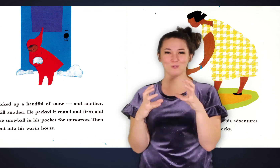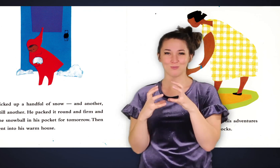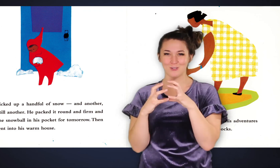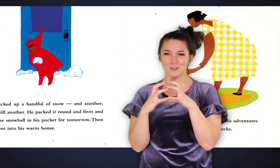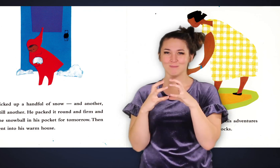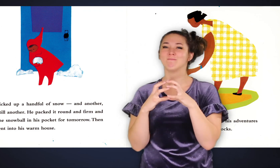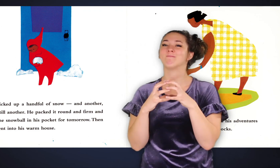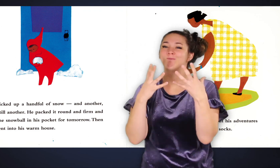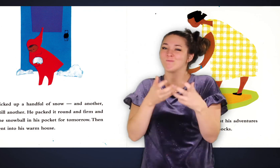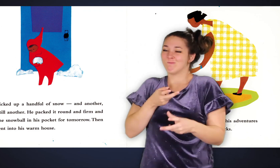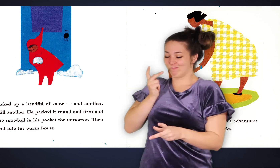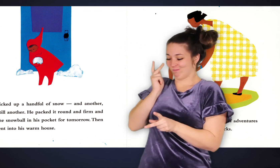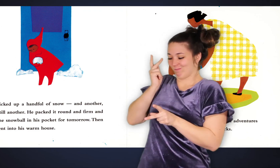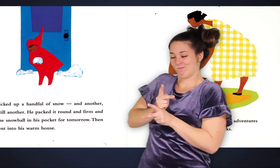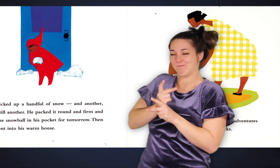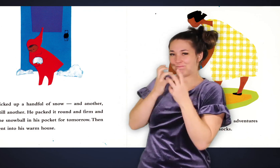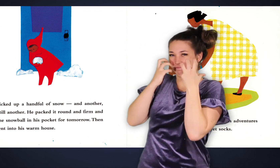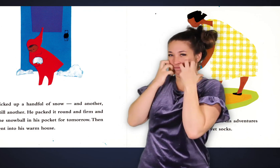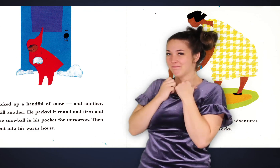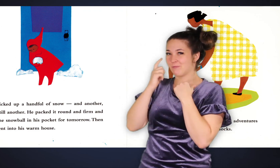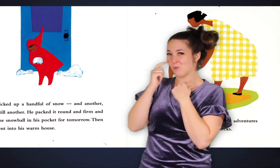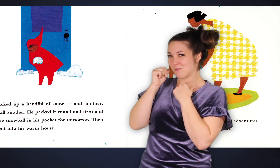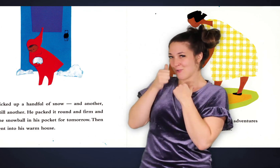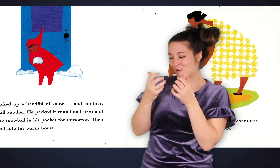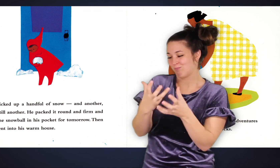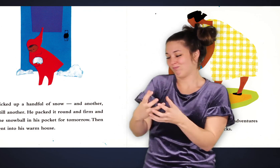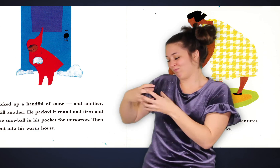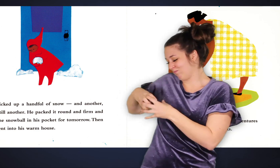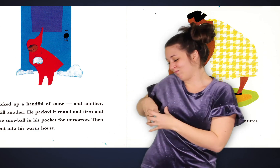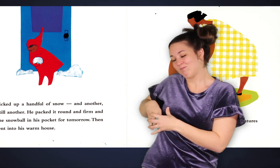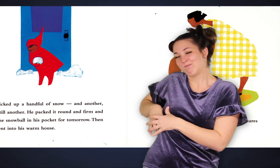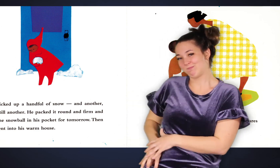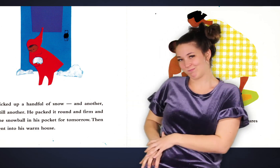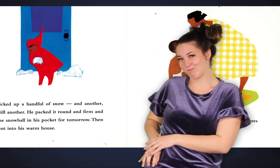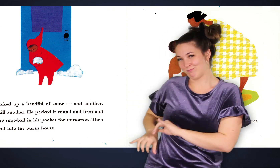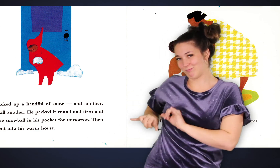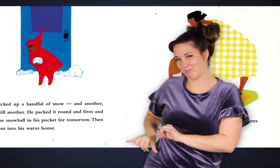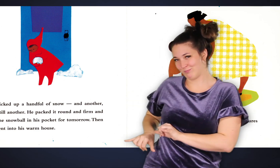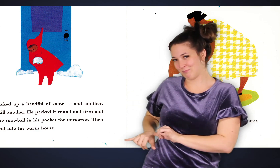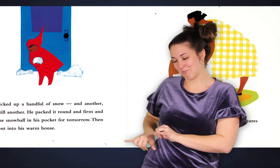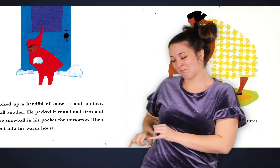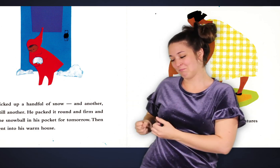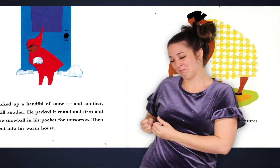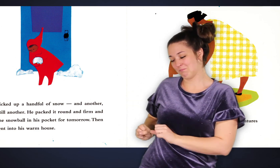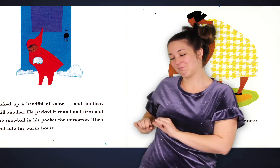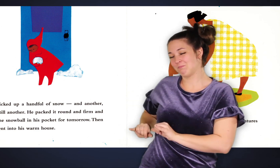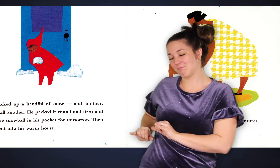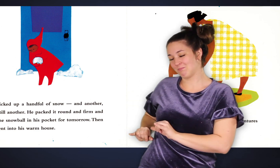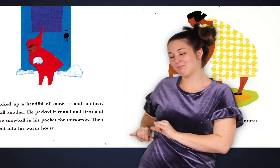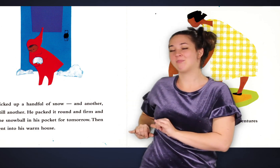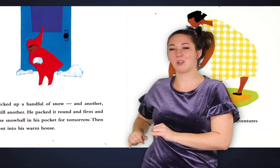the snowball in his pocket for tomorrow. Then, he went into his warm house.